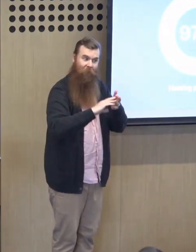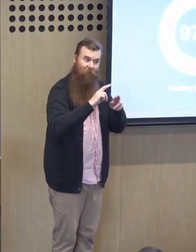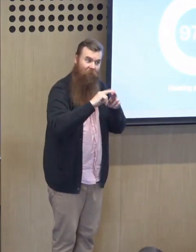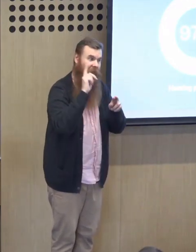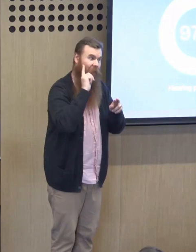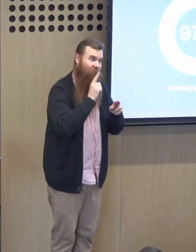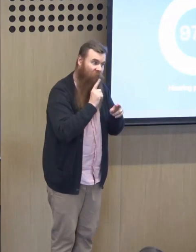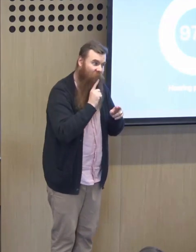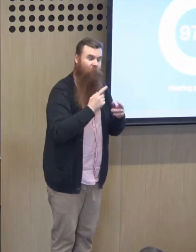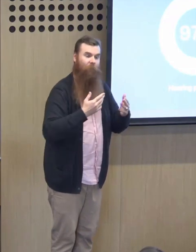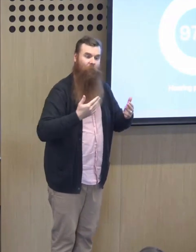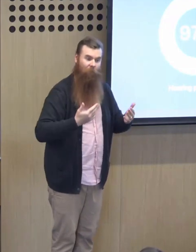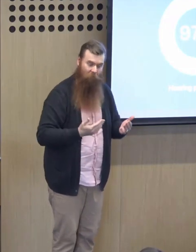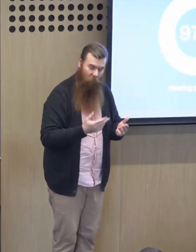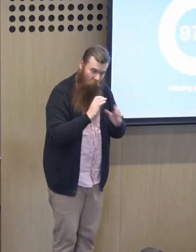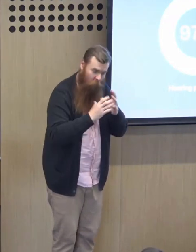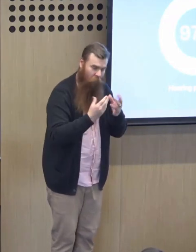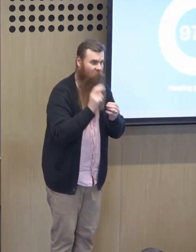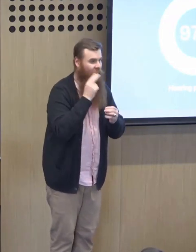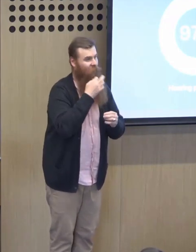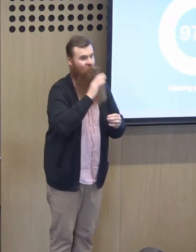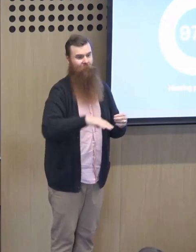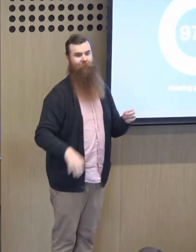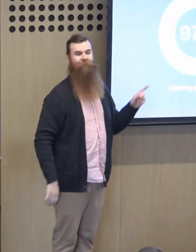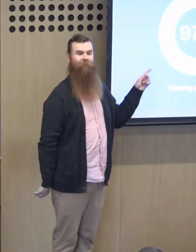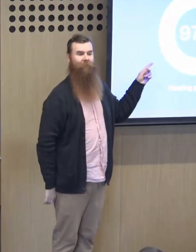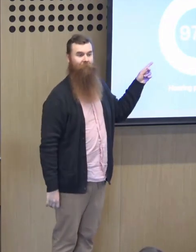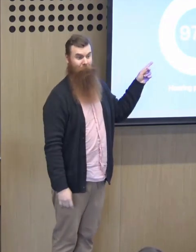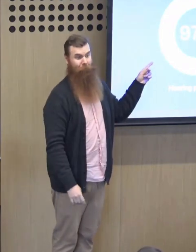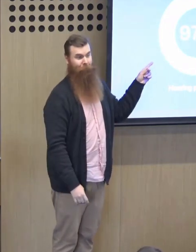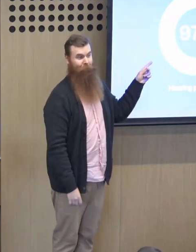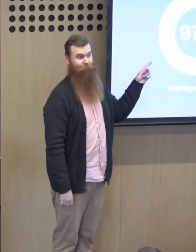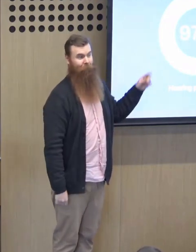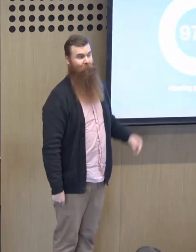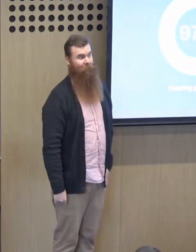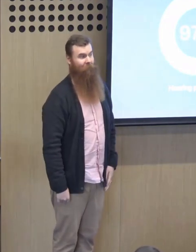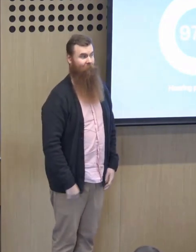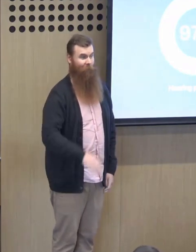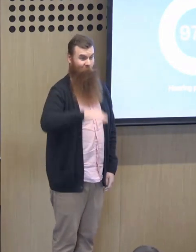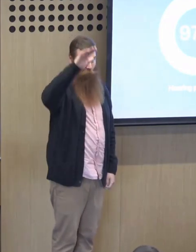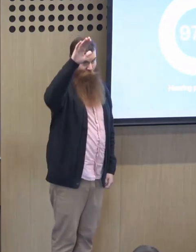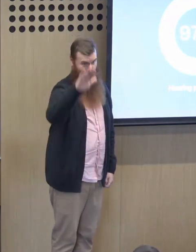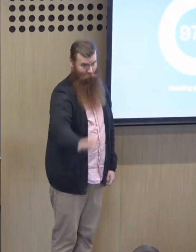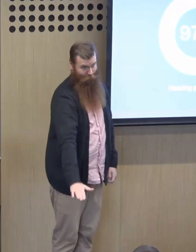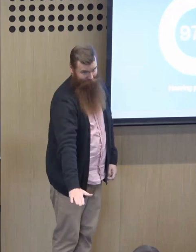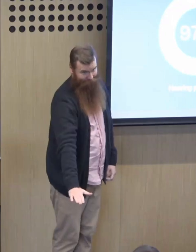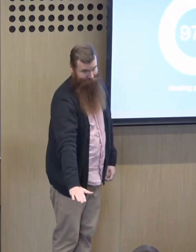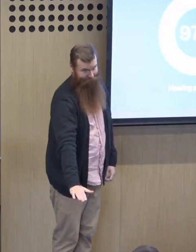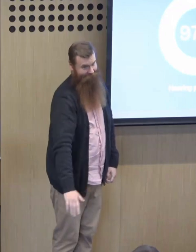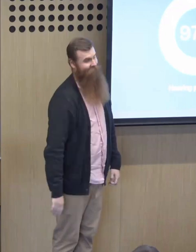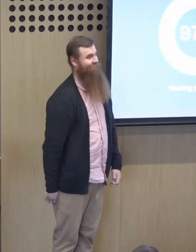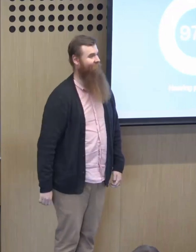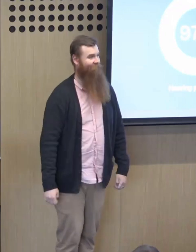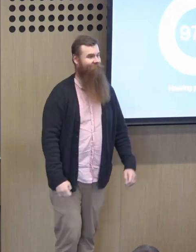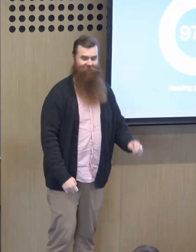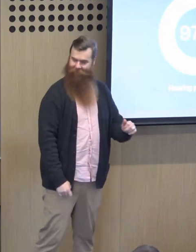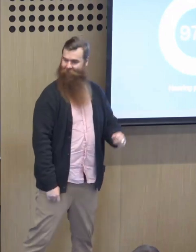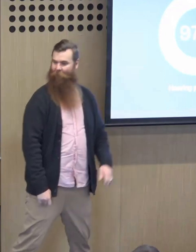there's obviously a lot of these deaf children are born to hearing parents, 97%. That's a very large number of hearing